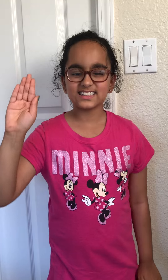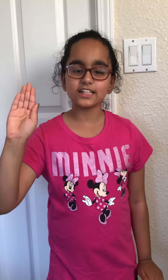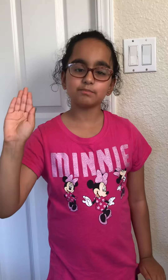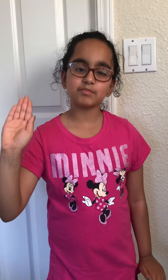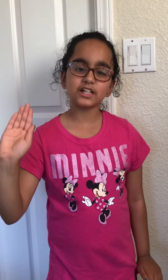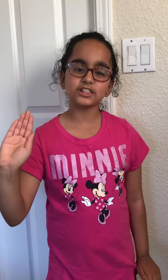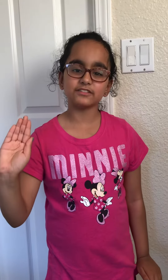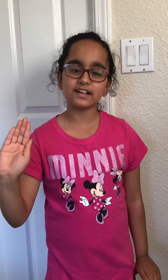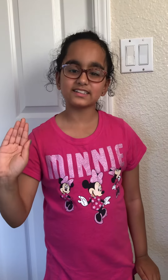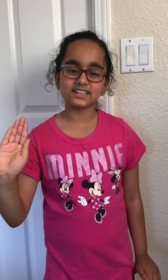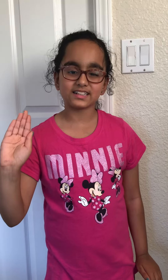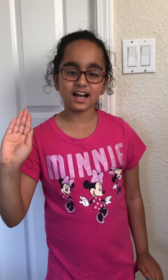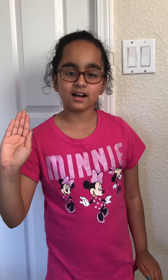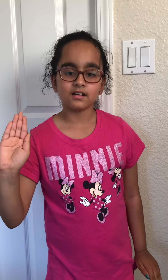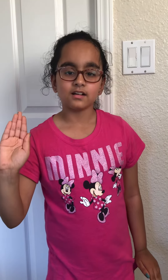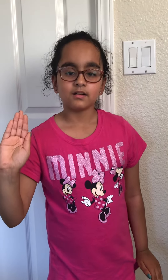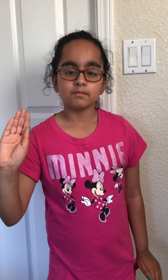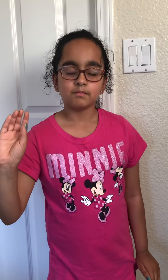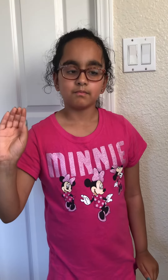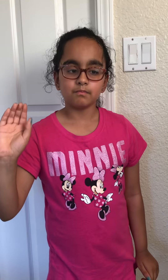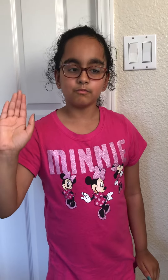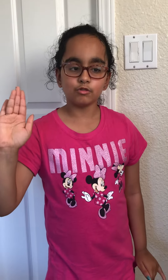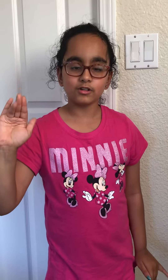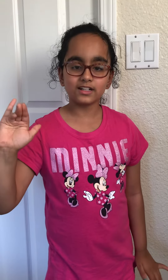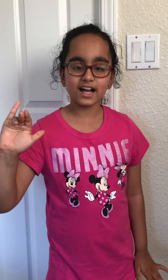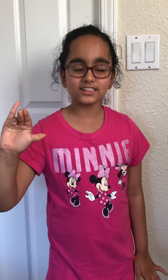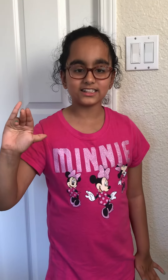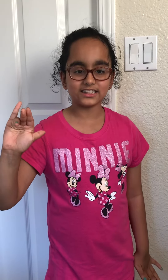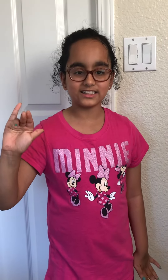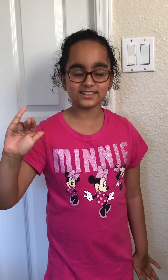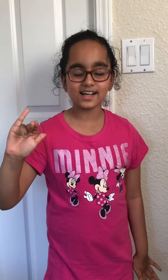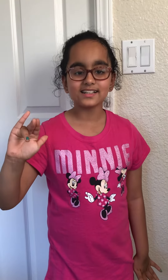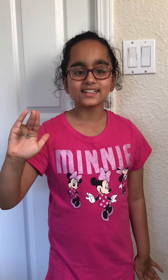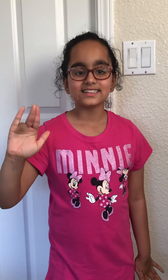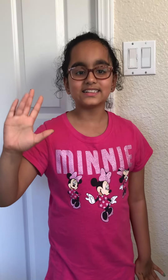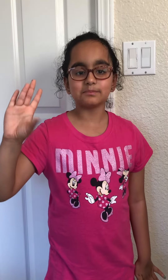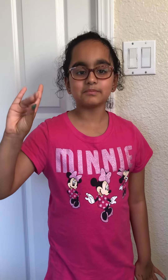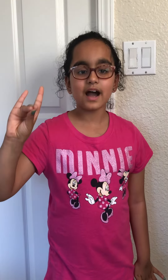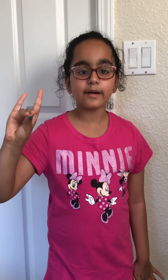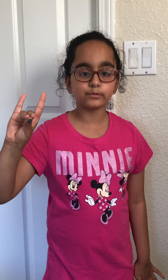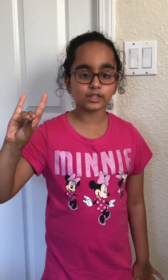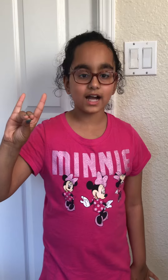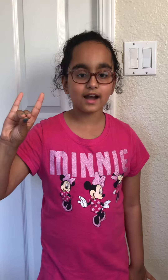Satka Shira Tata, Mukha, Shisha, Simha Mukha,